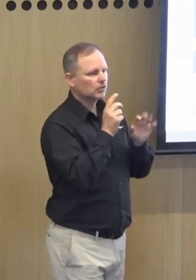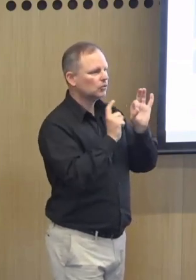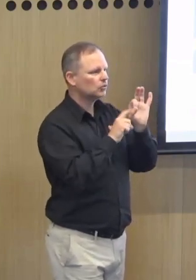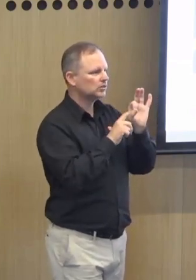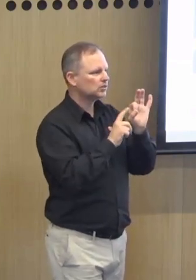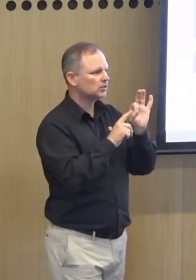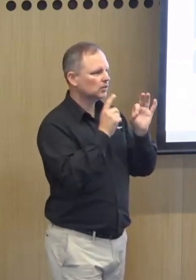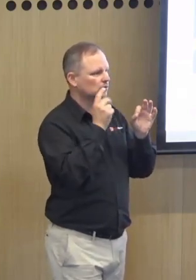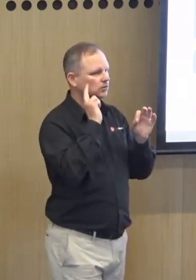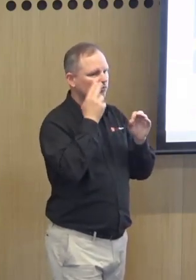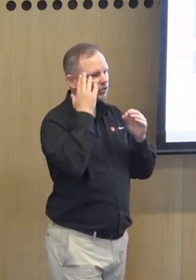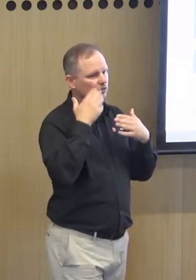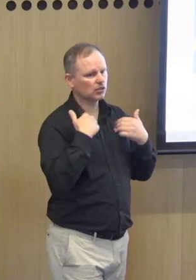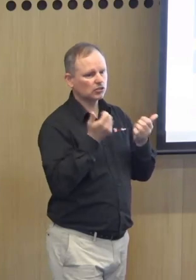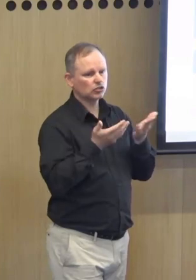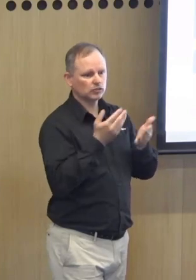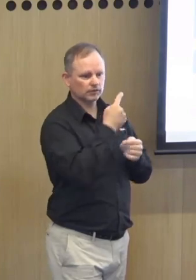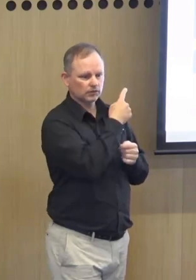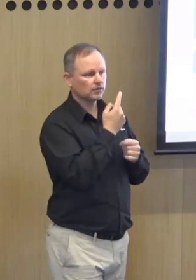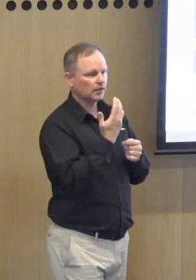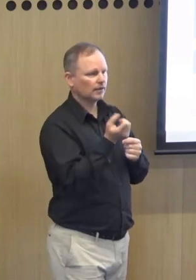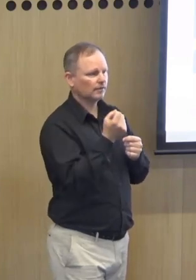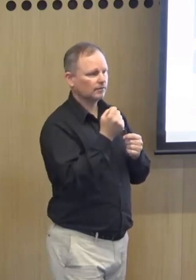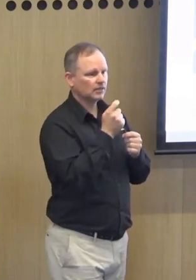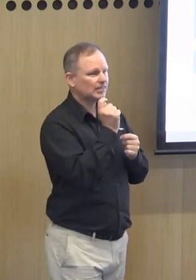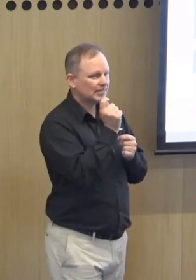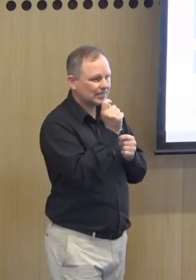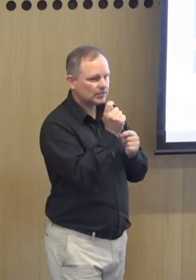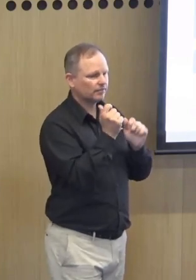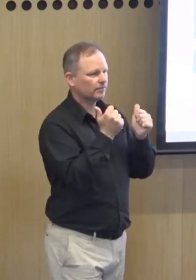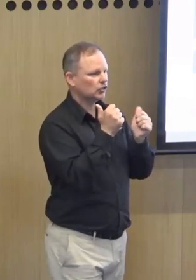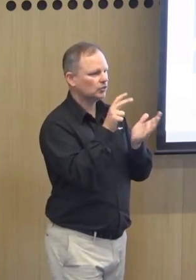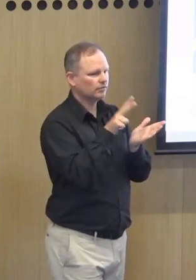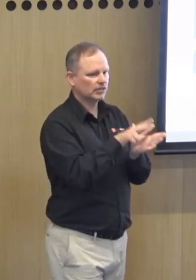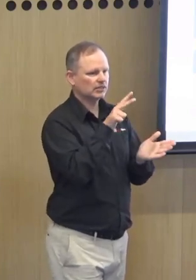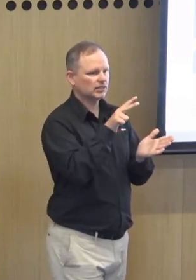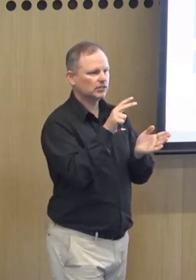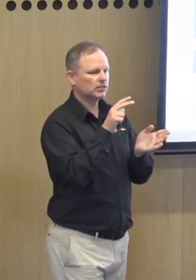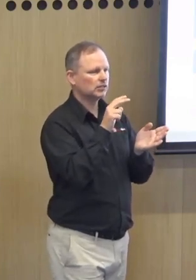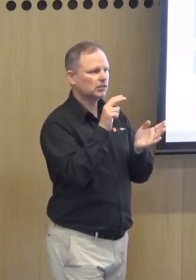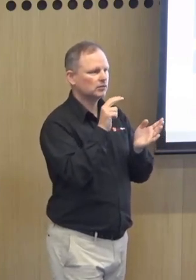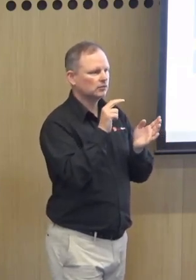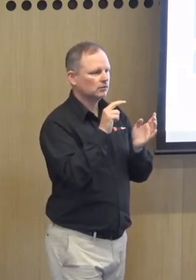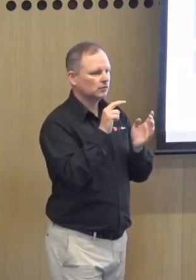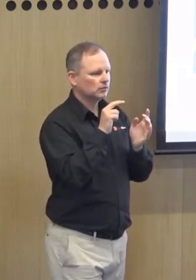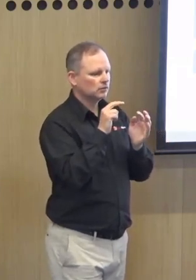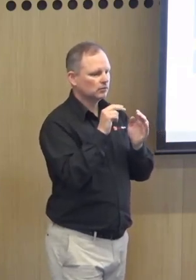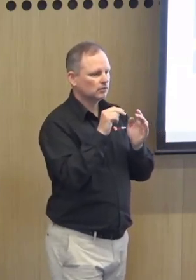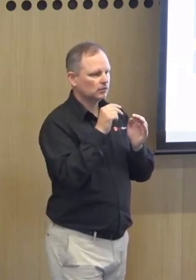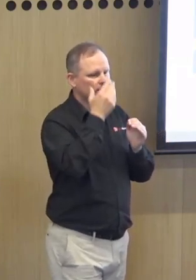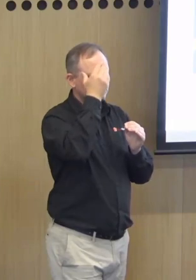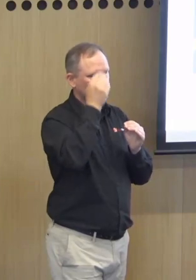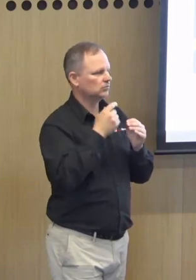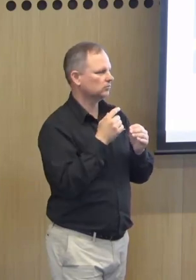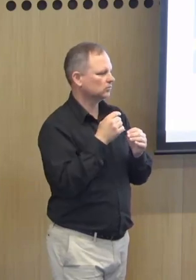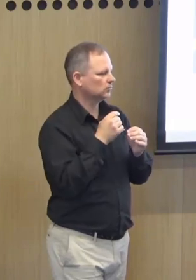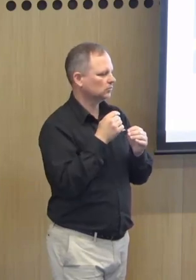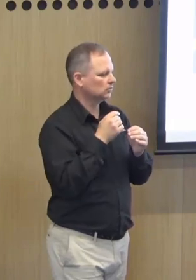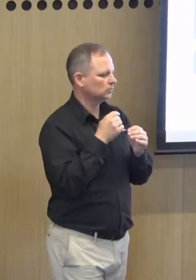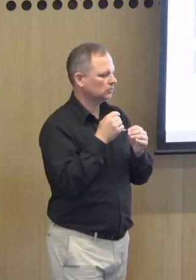professionals are supporting deaf and hard of hearing people that it's being done because it's evidence-based and it's being validated from the work that's being done much like the work that